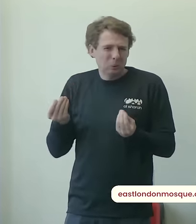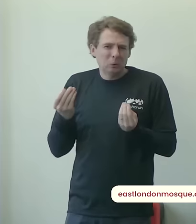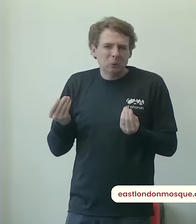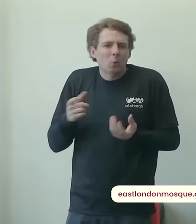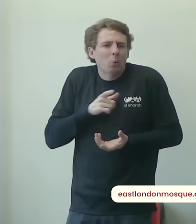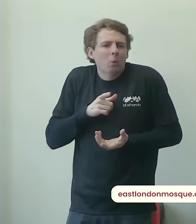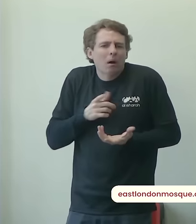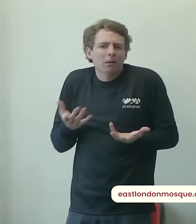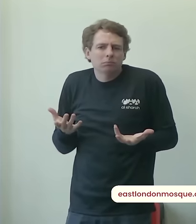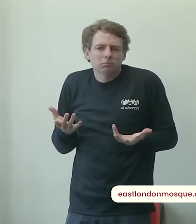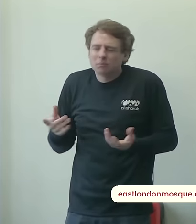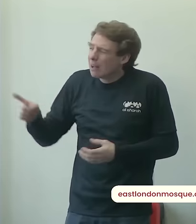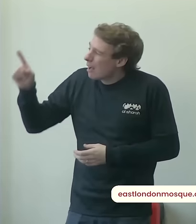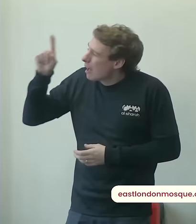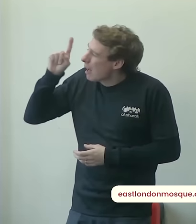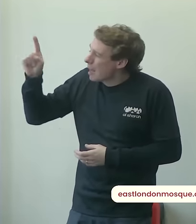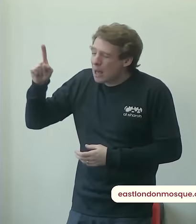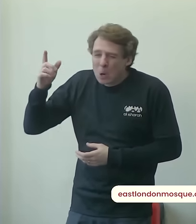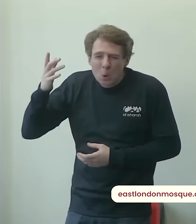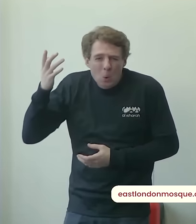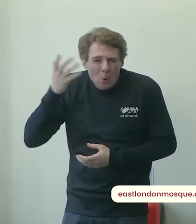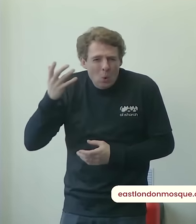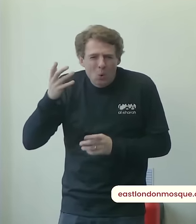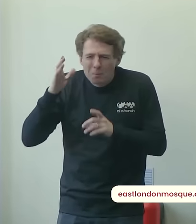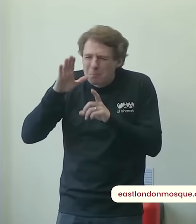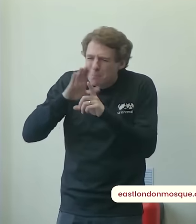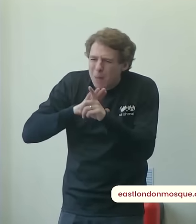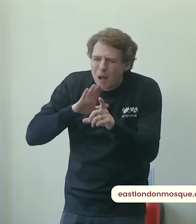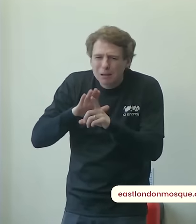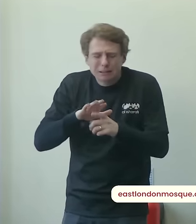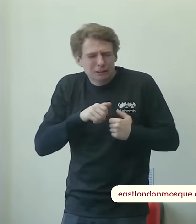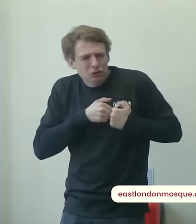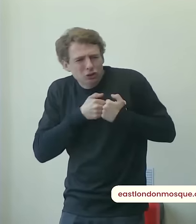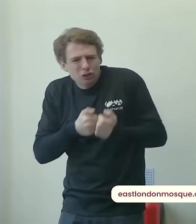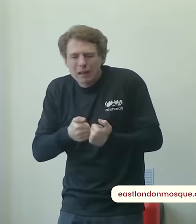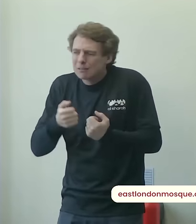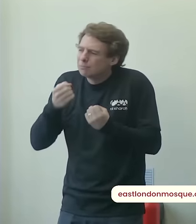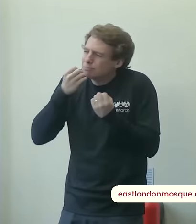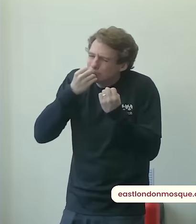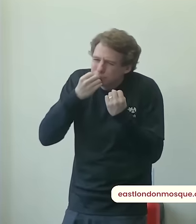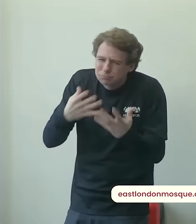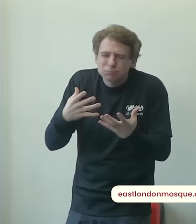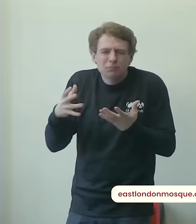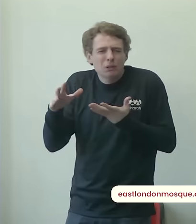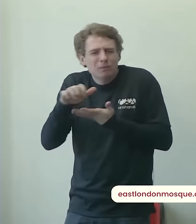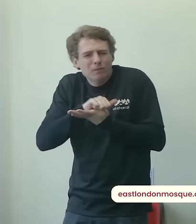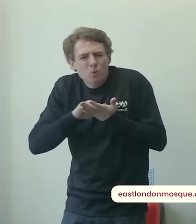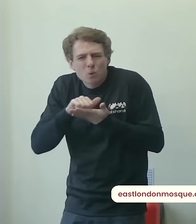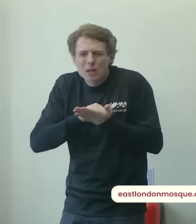generous the most amazing the most kind the most forgiving do this why would he do this why